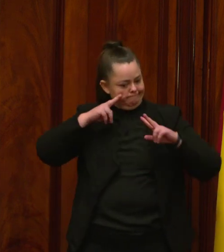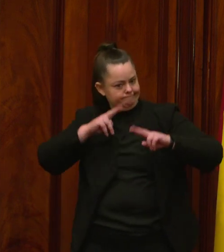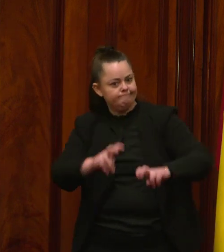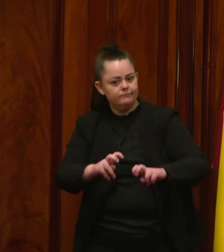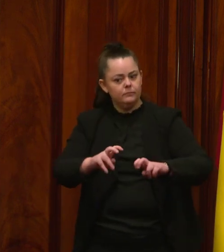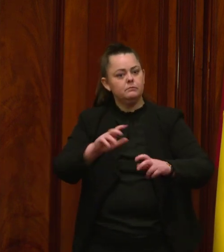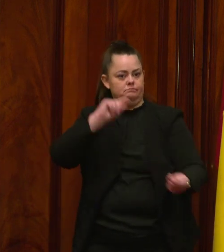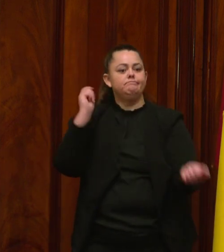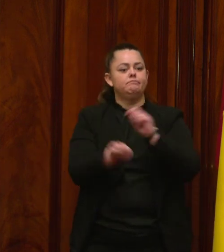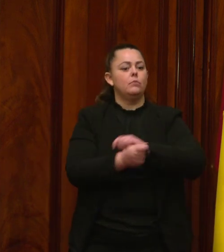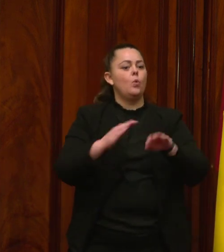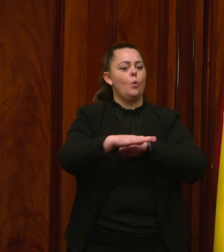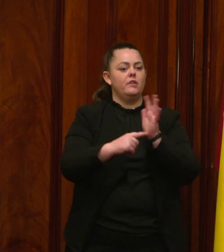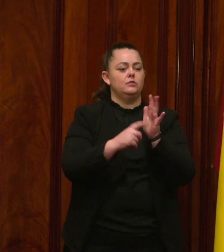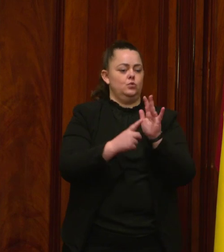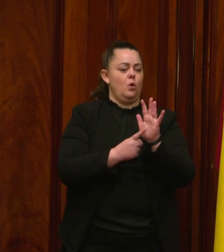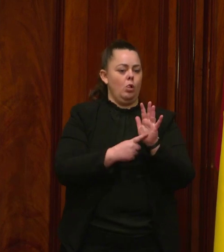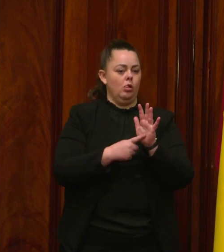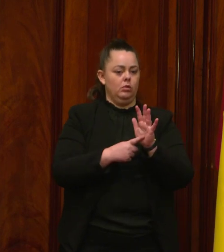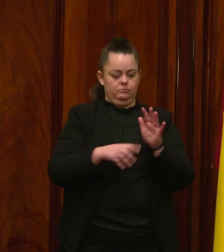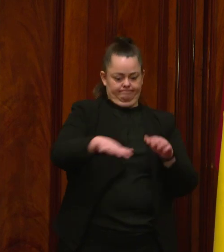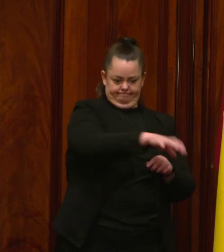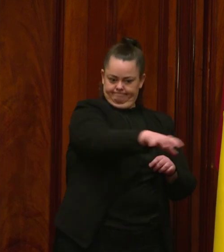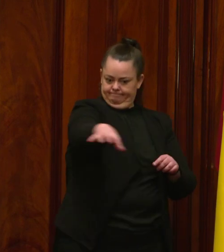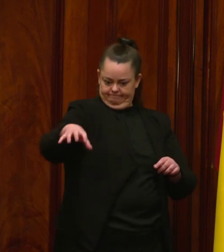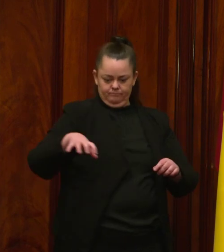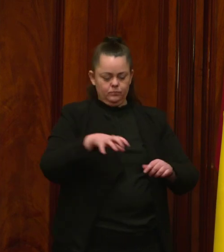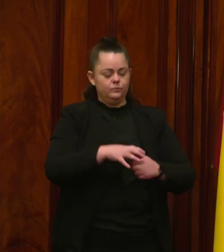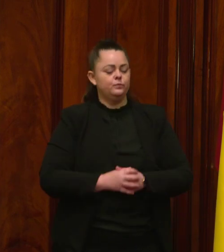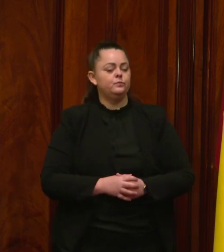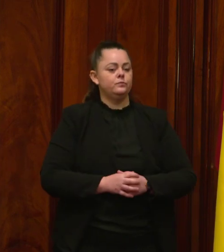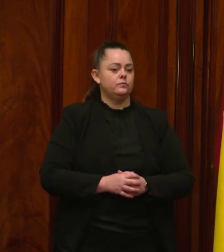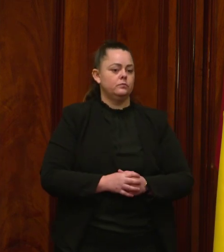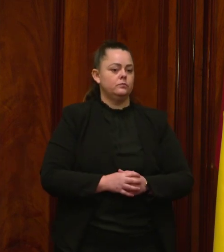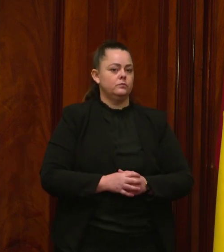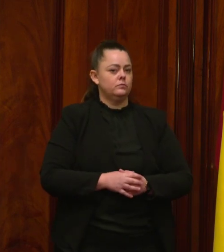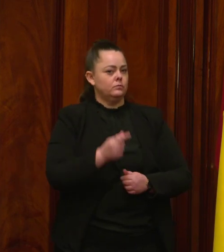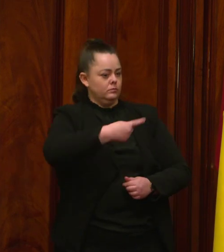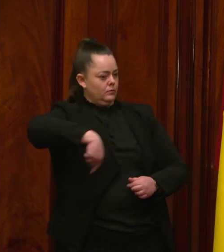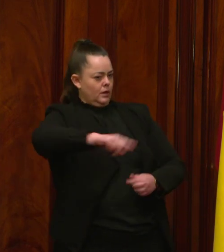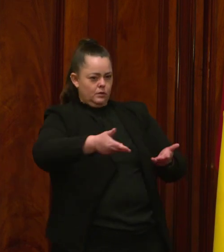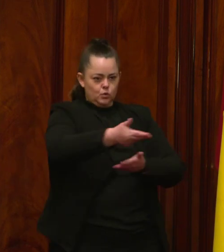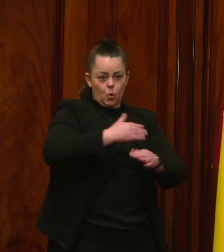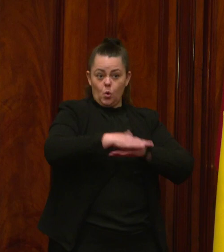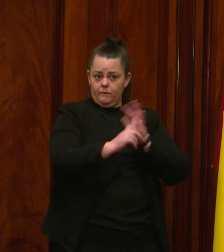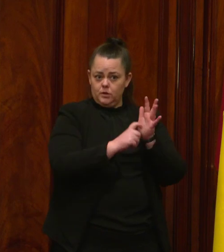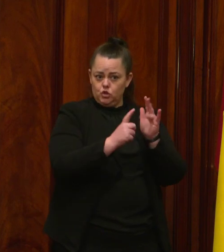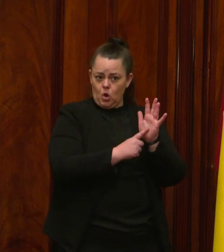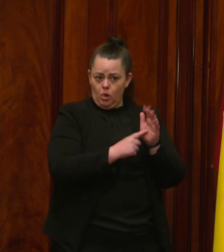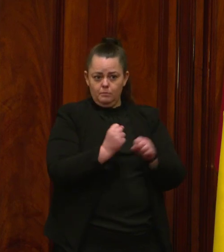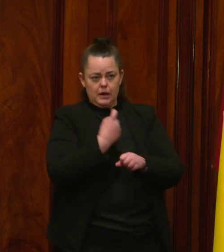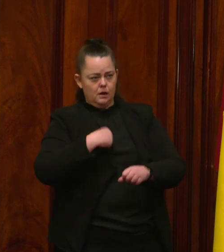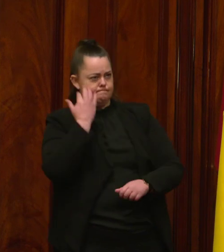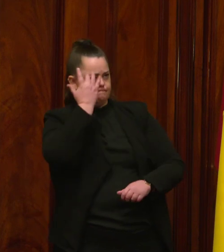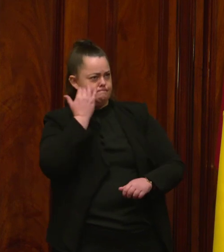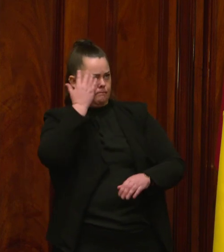The issue of transport also led to the contest of ideas around privatisation. The government is